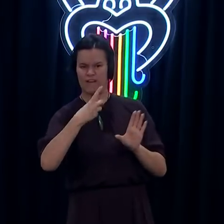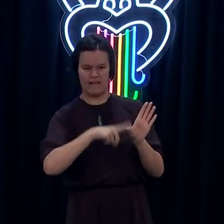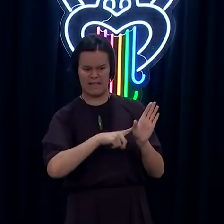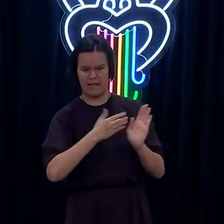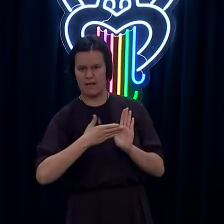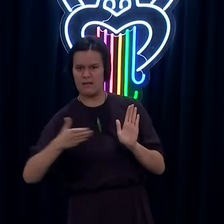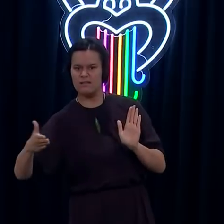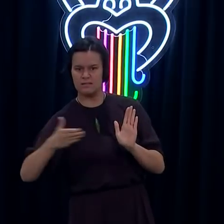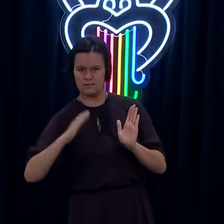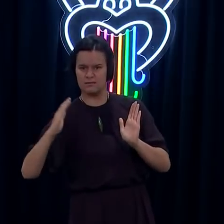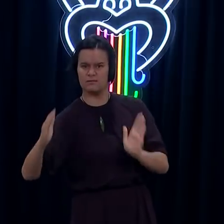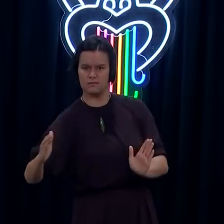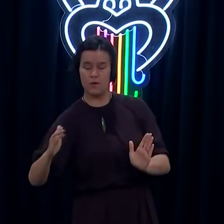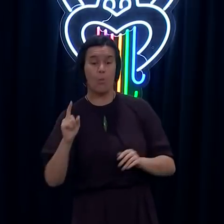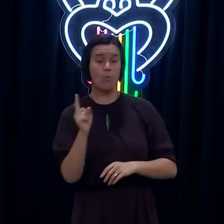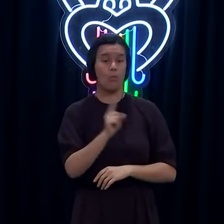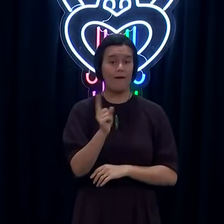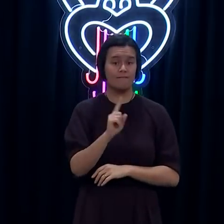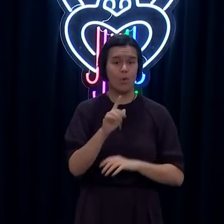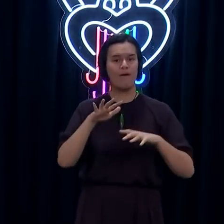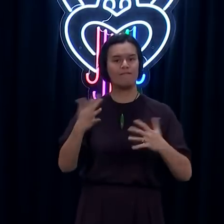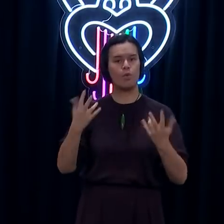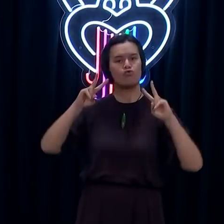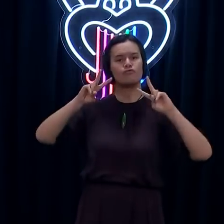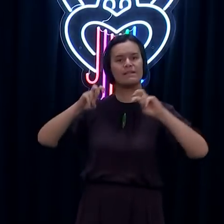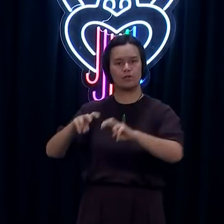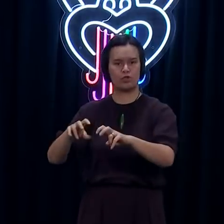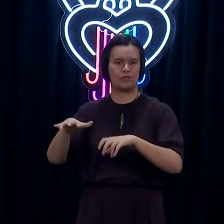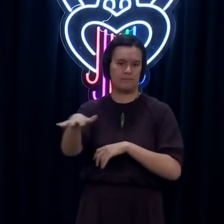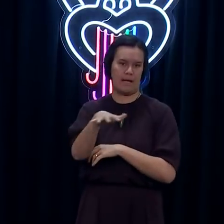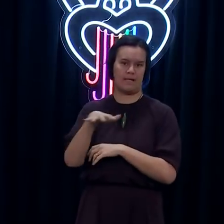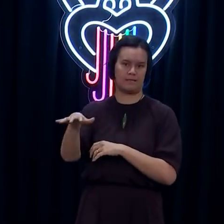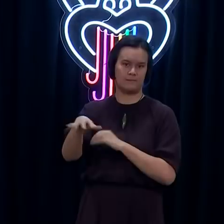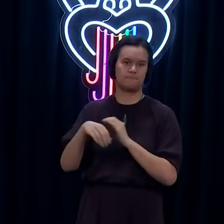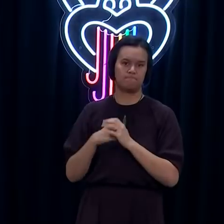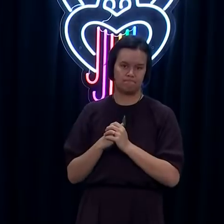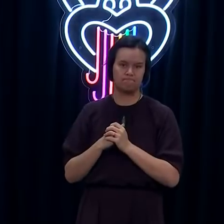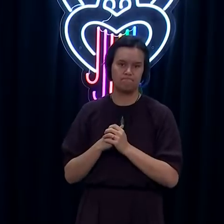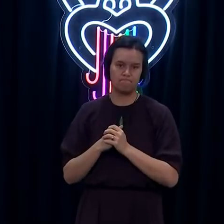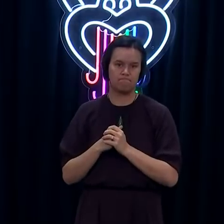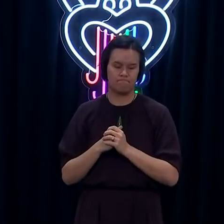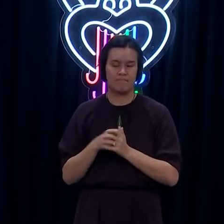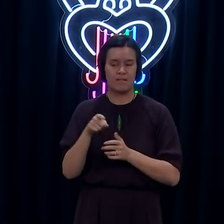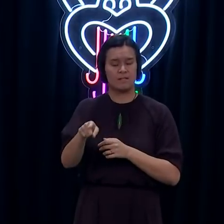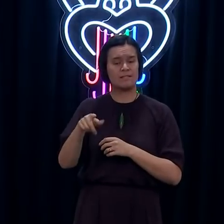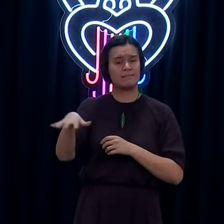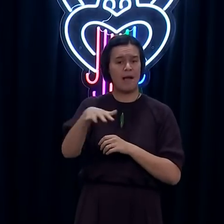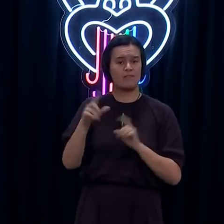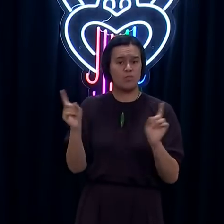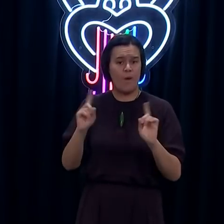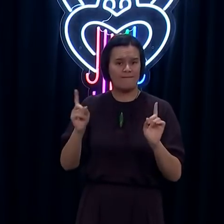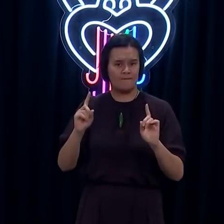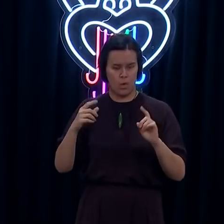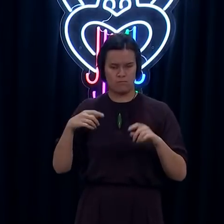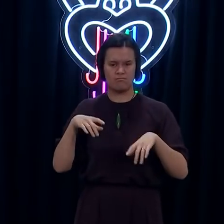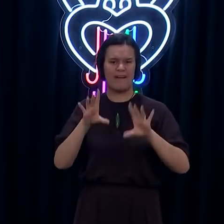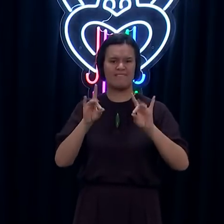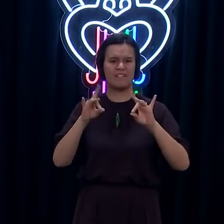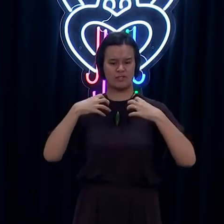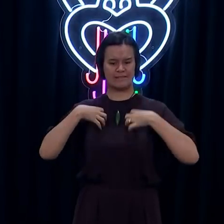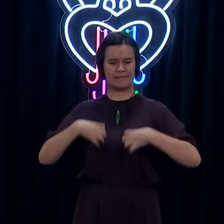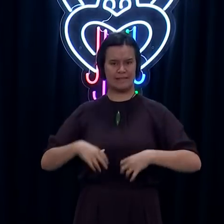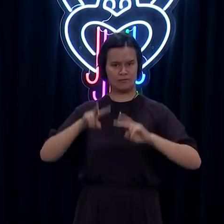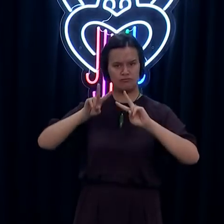diseases research platform to boost Aotearoa New Zealand's COVID-19 response and preparedness for future pandemics.